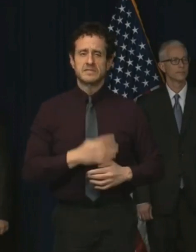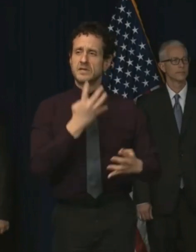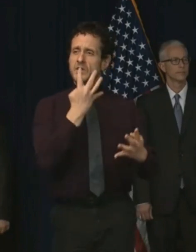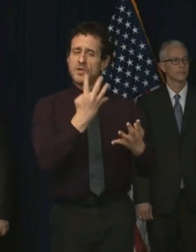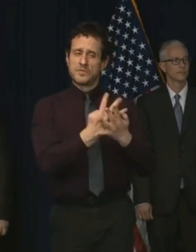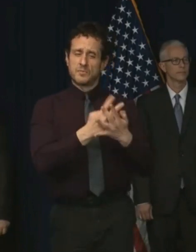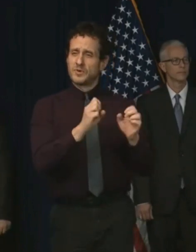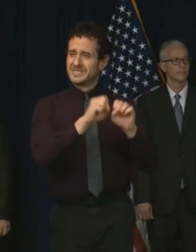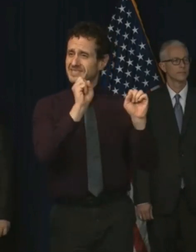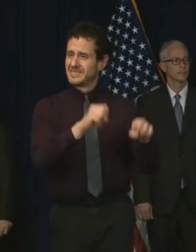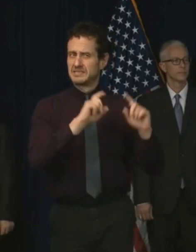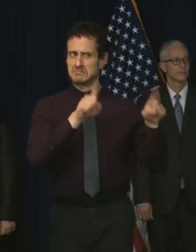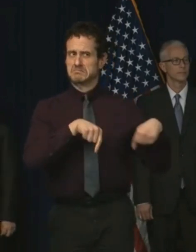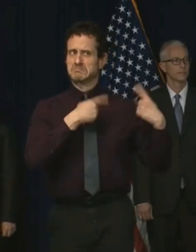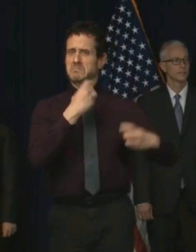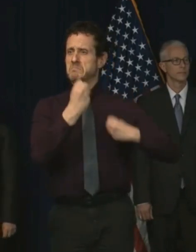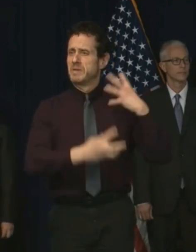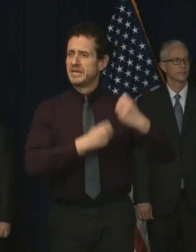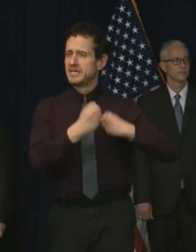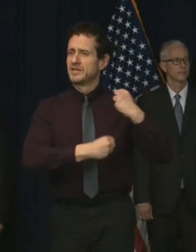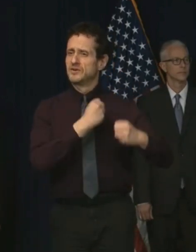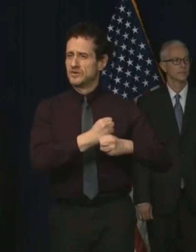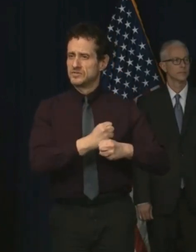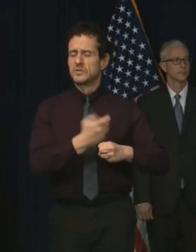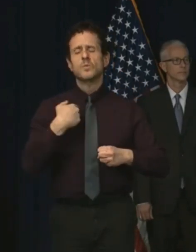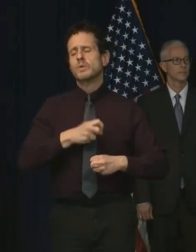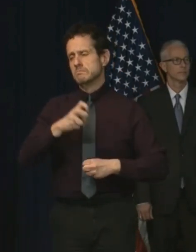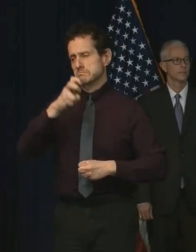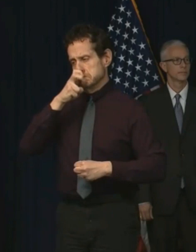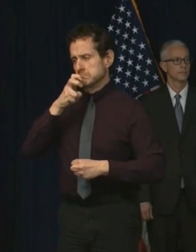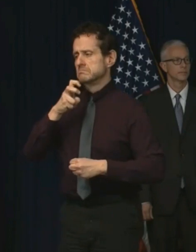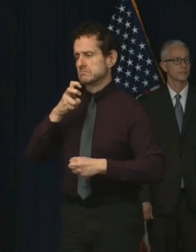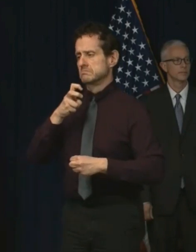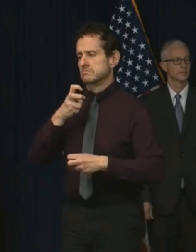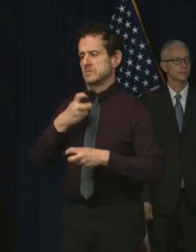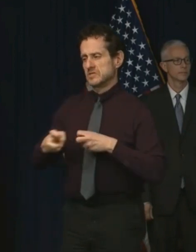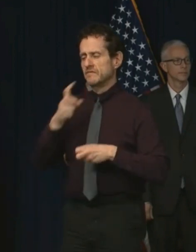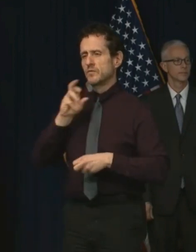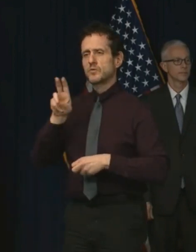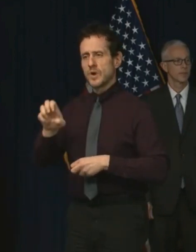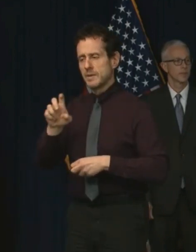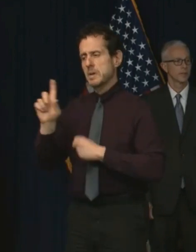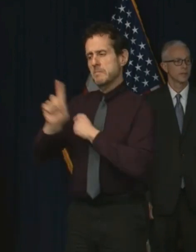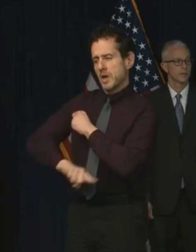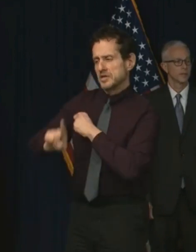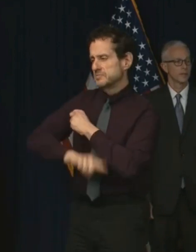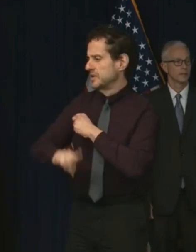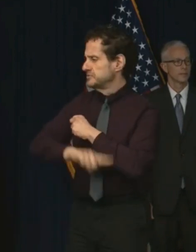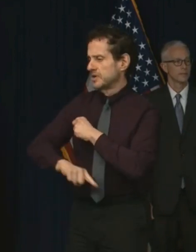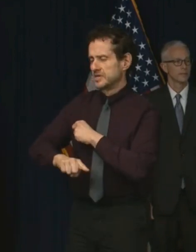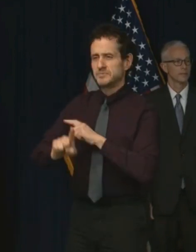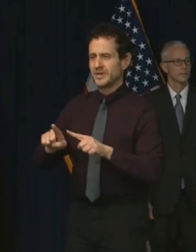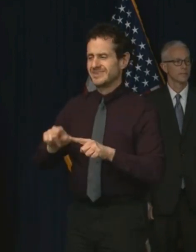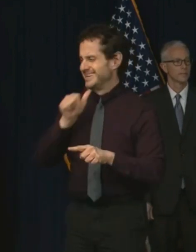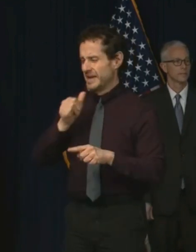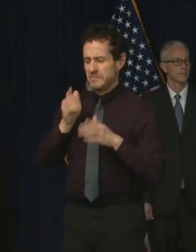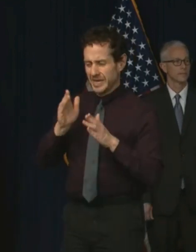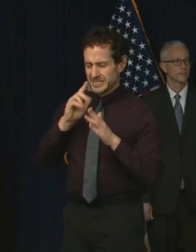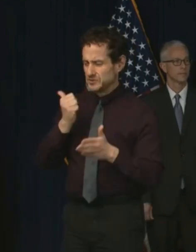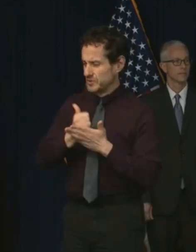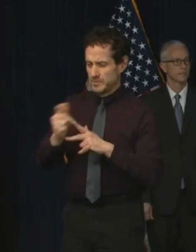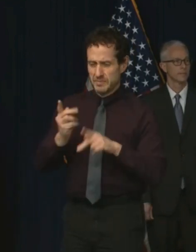overcrowding after decades of tough-on-crime policies focusing on punishment without attention to rehabilitation.